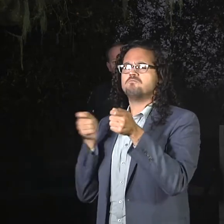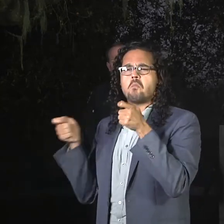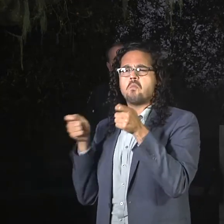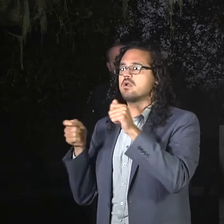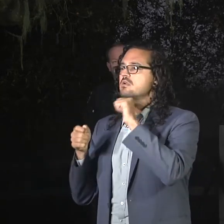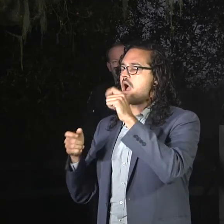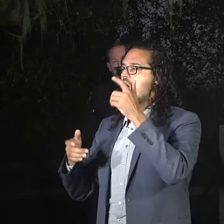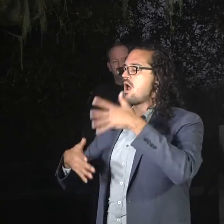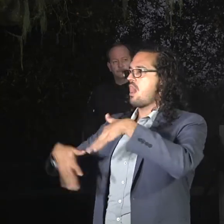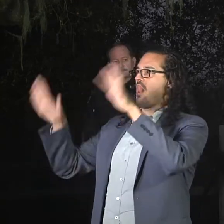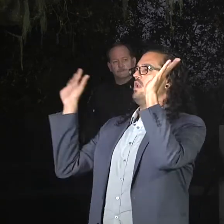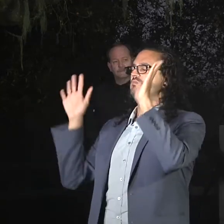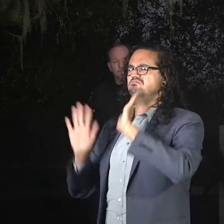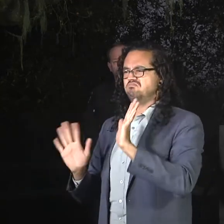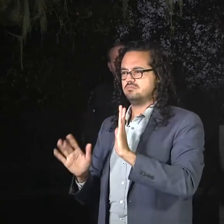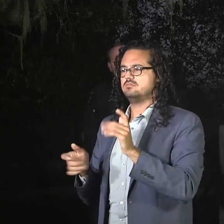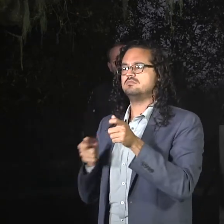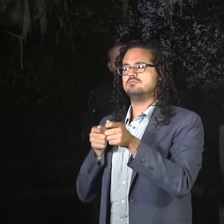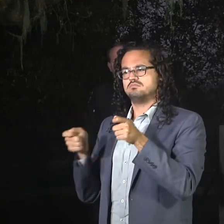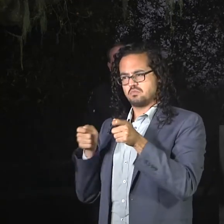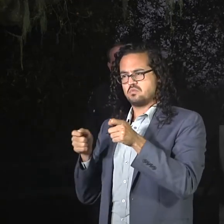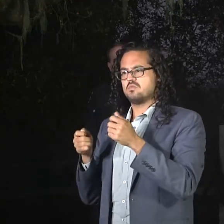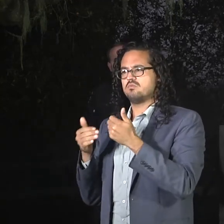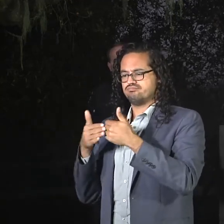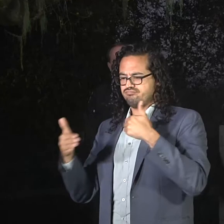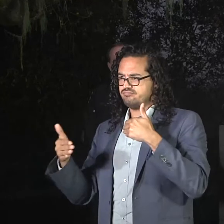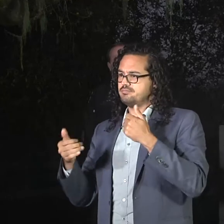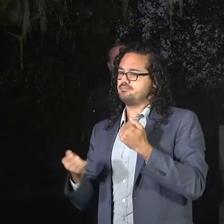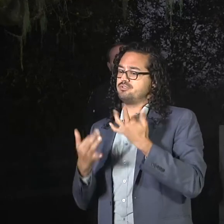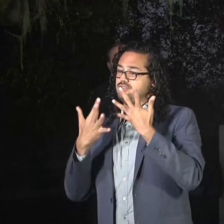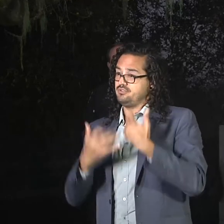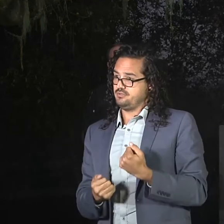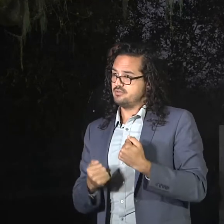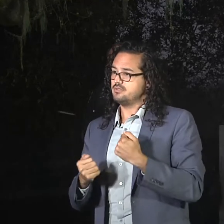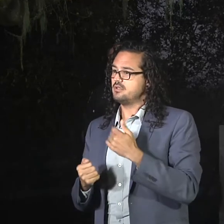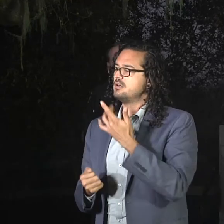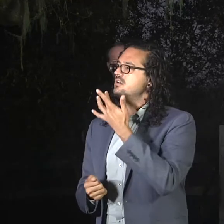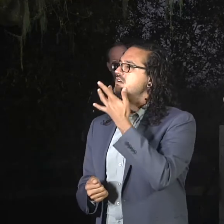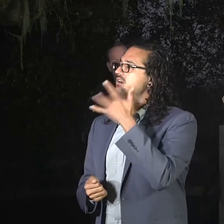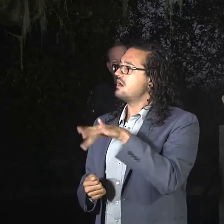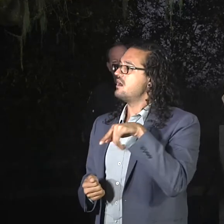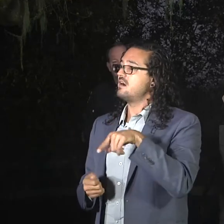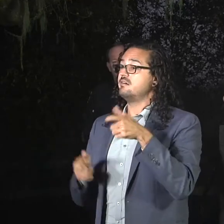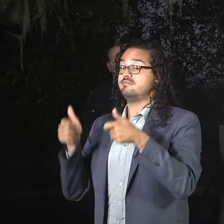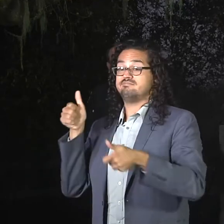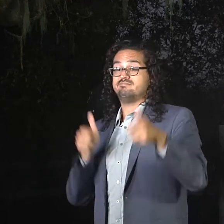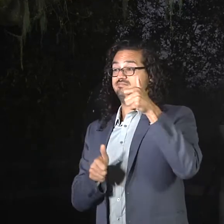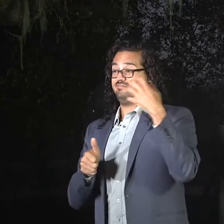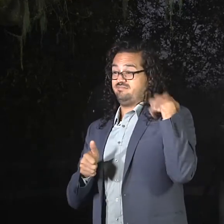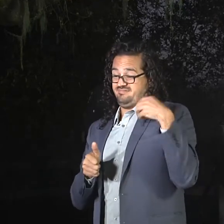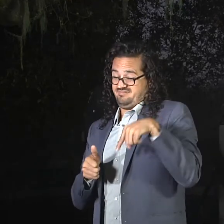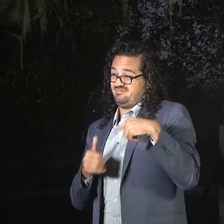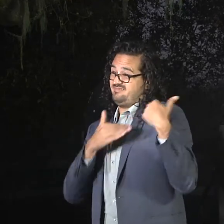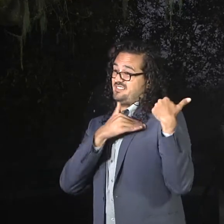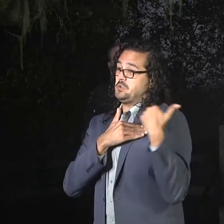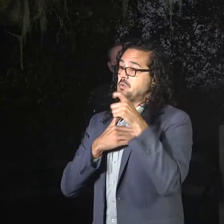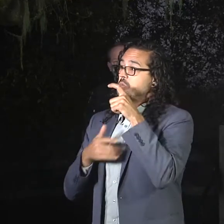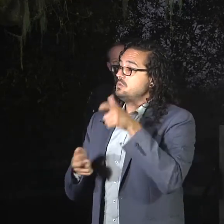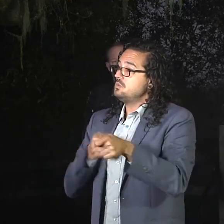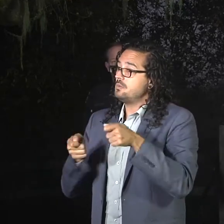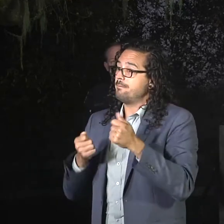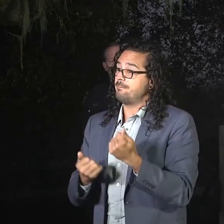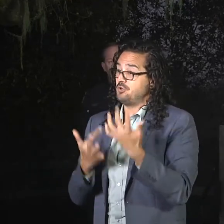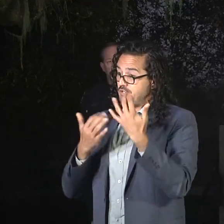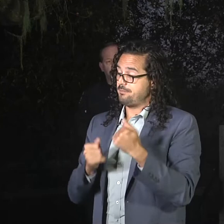on this event by happenstance that you have the individual that we have running that operation along with two others, including myself,